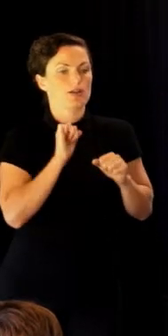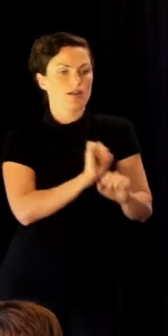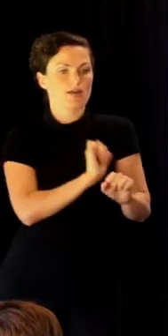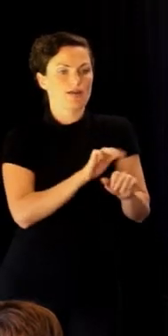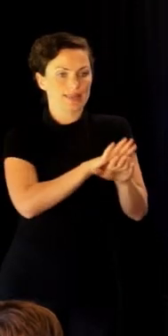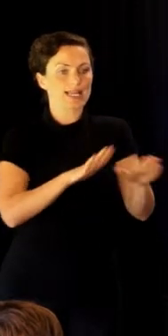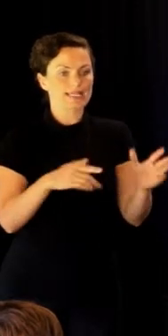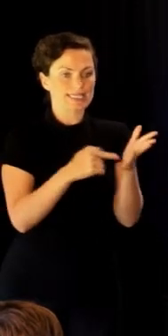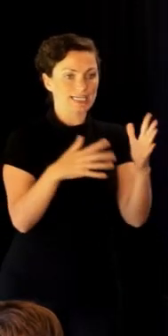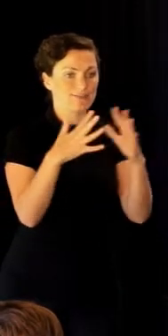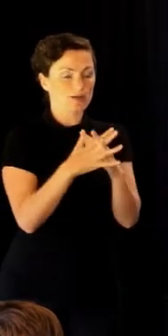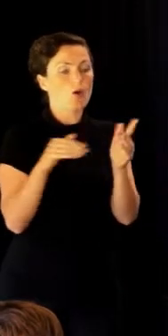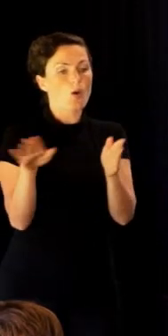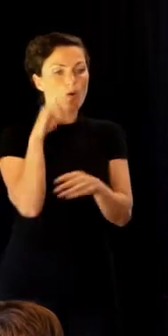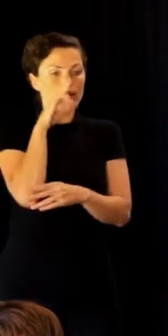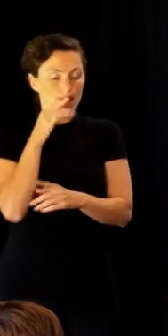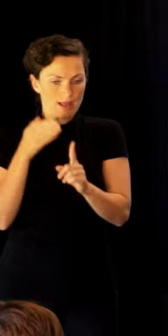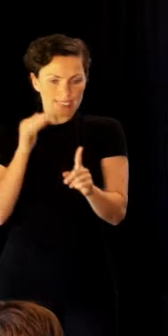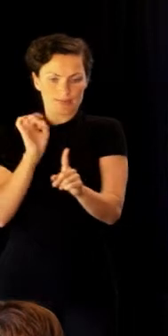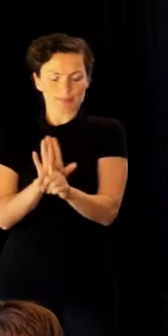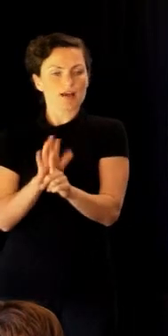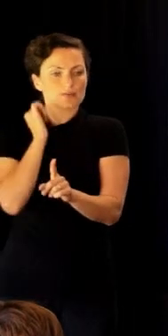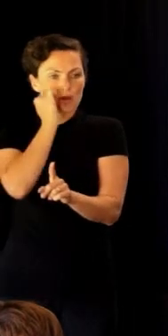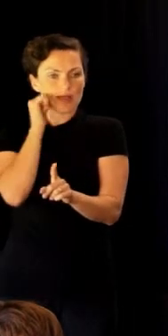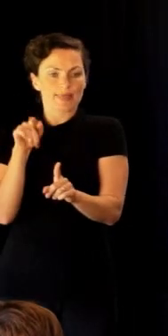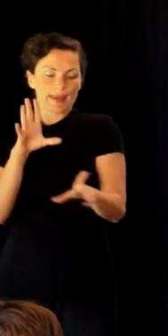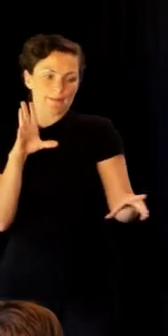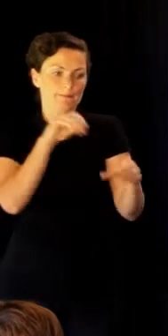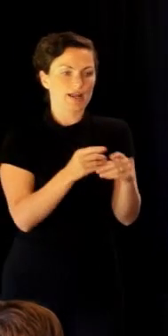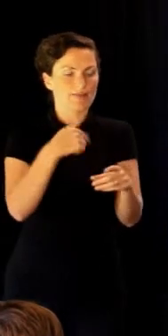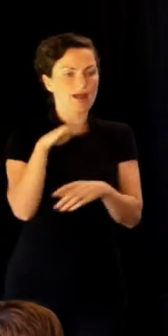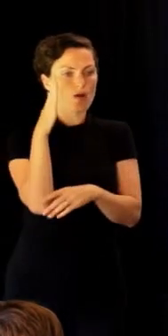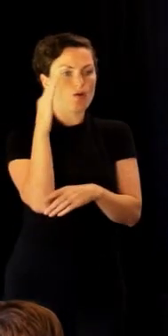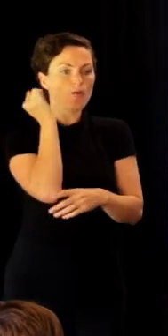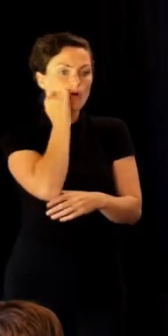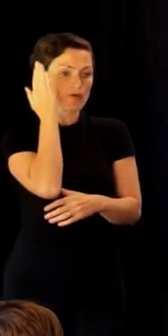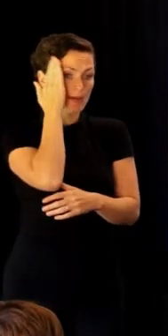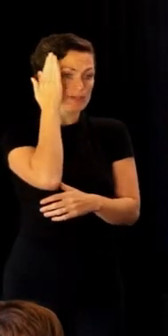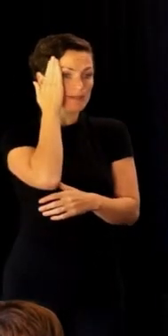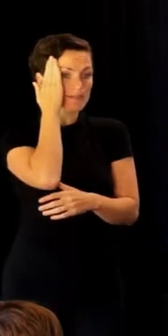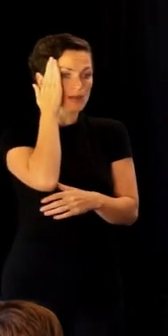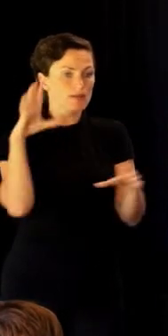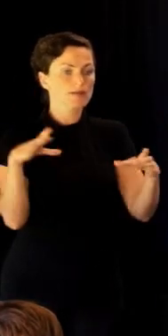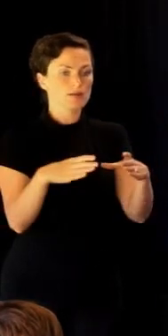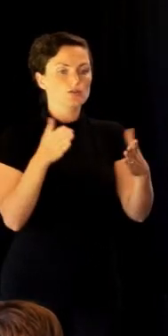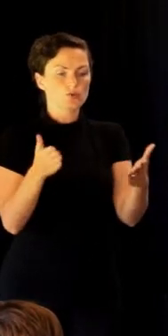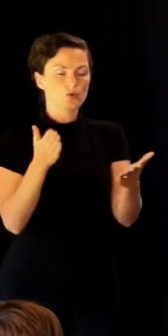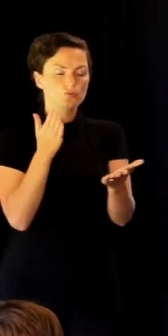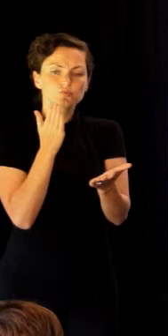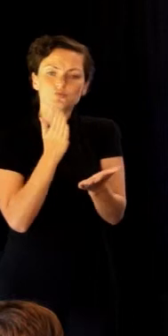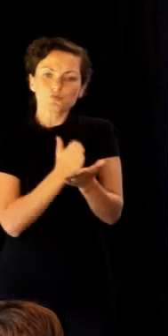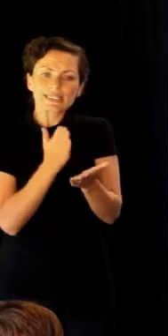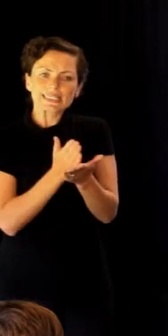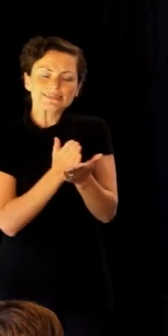identified as being Māori were considered part of the Māori membership. So there were really, really very